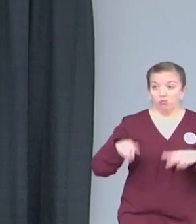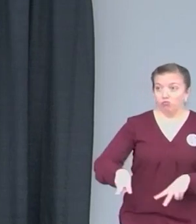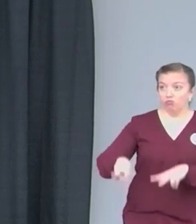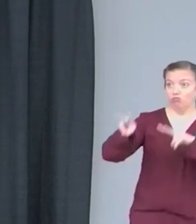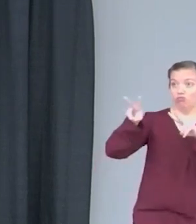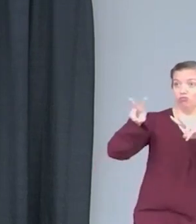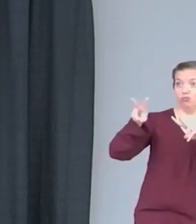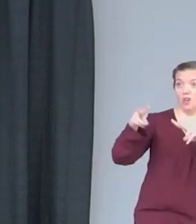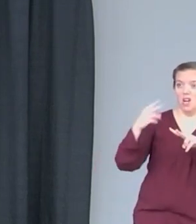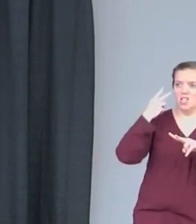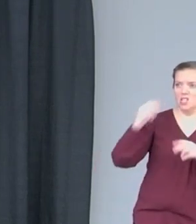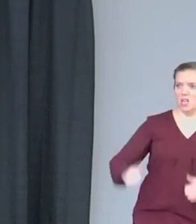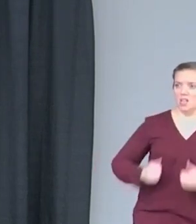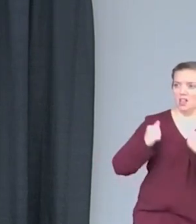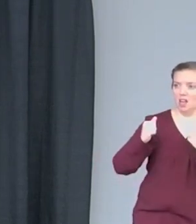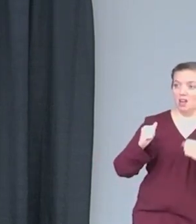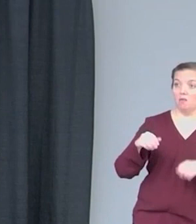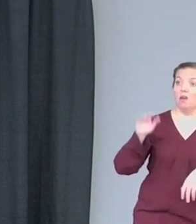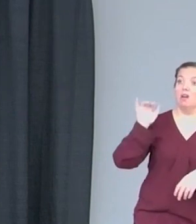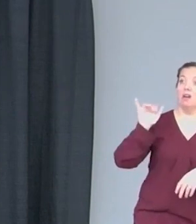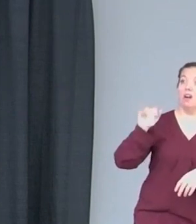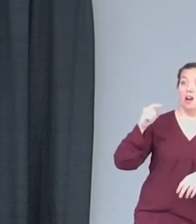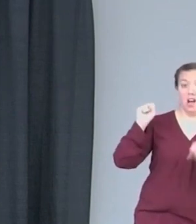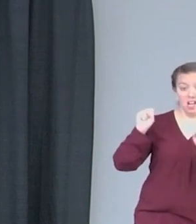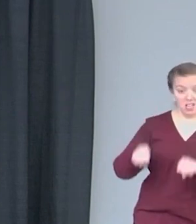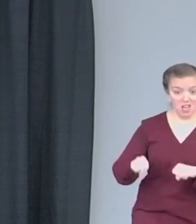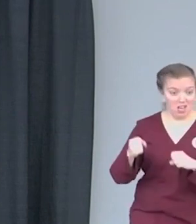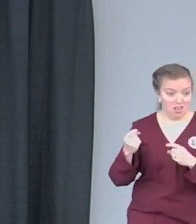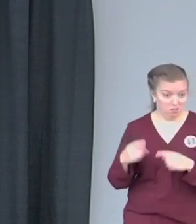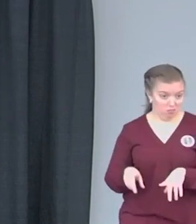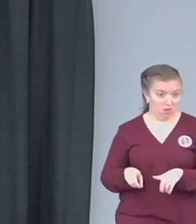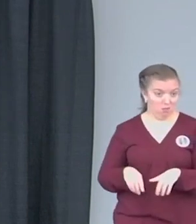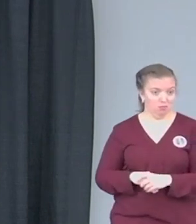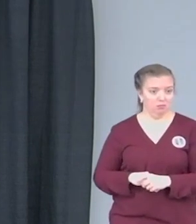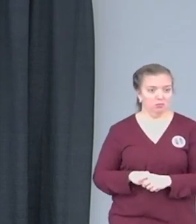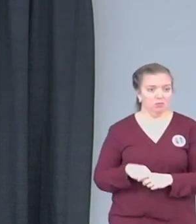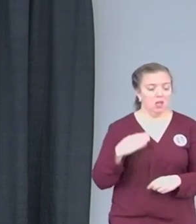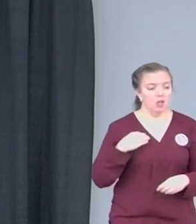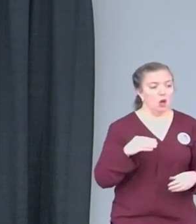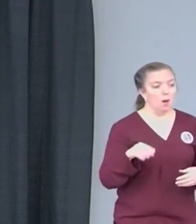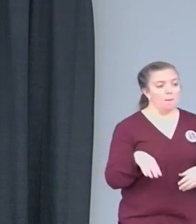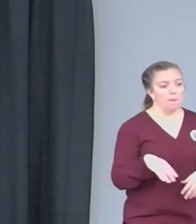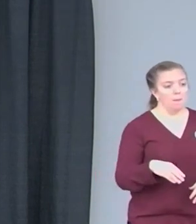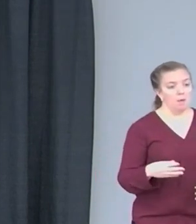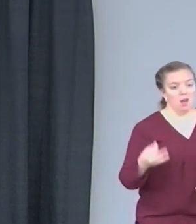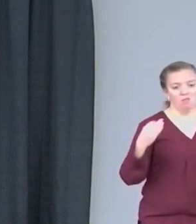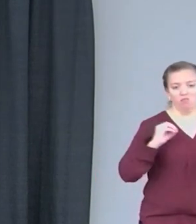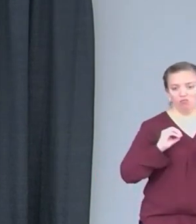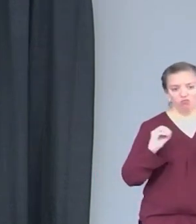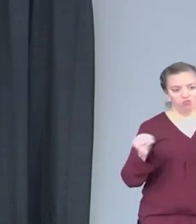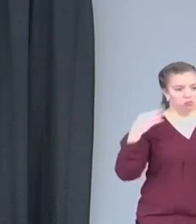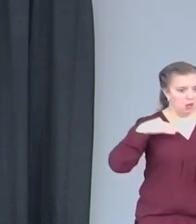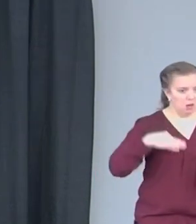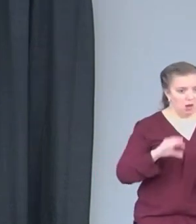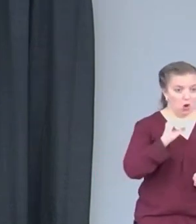see life differently for themselves. I started my nonprofit organization. It's called Disabled But Not Really.